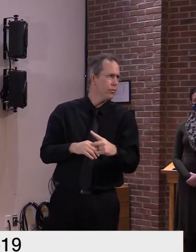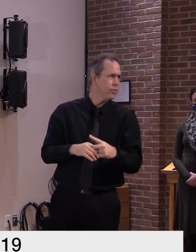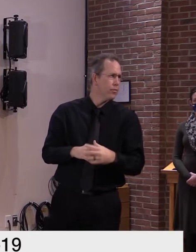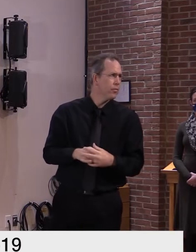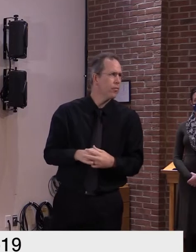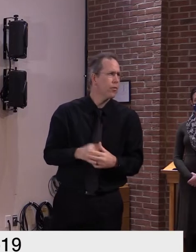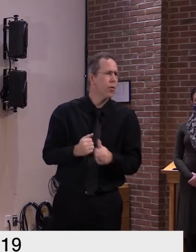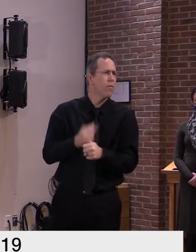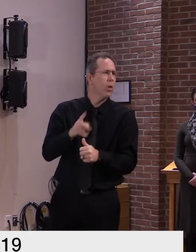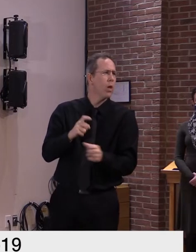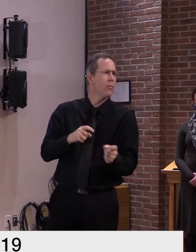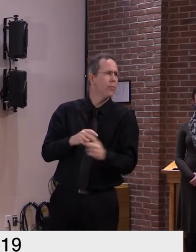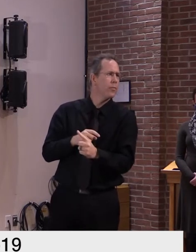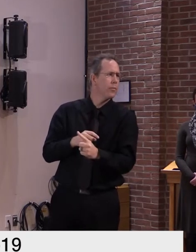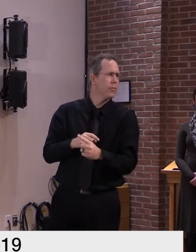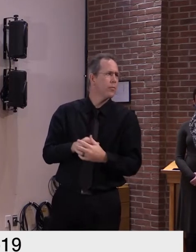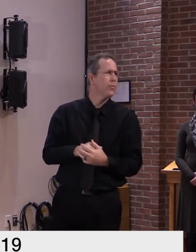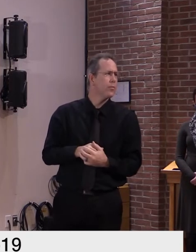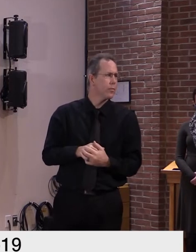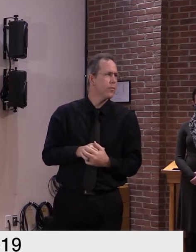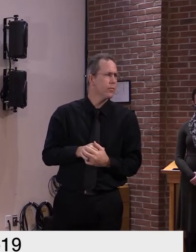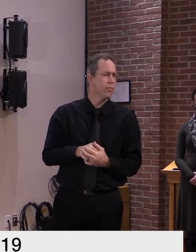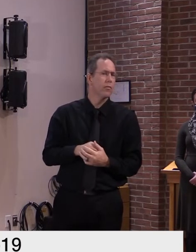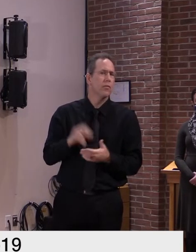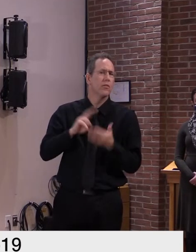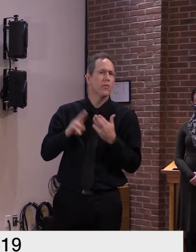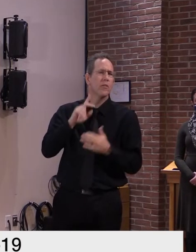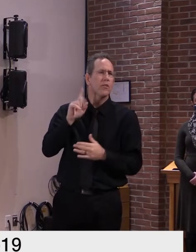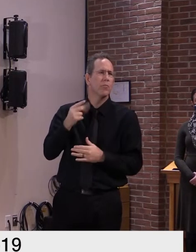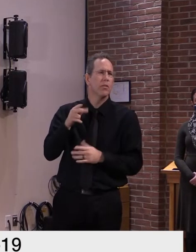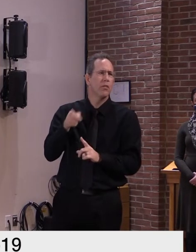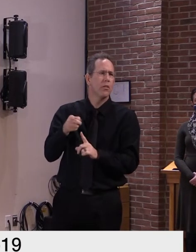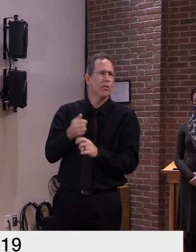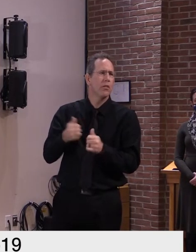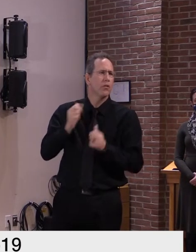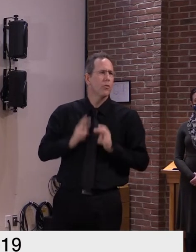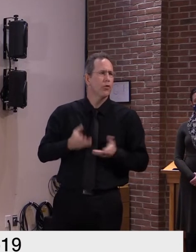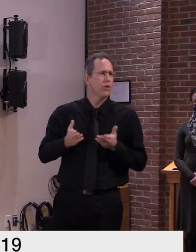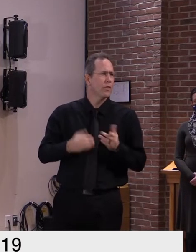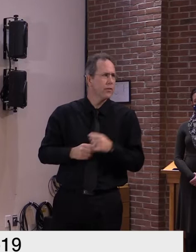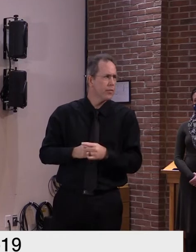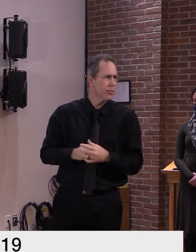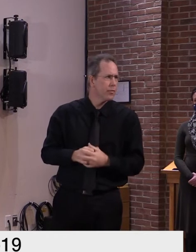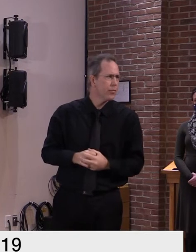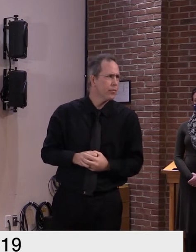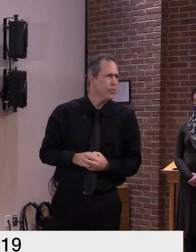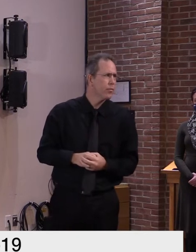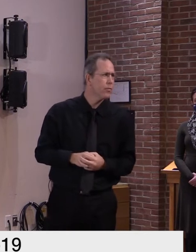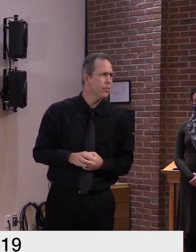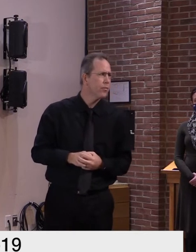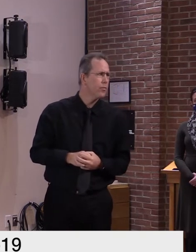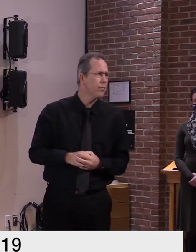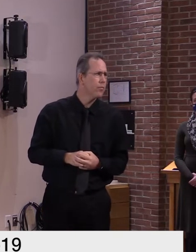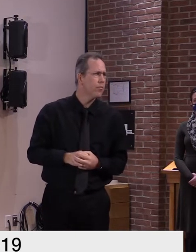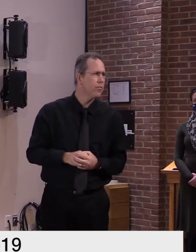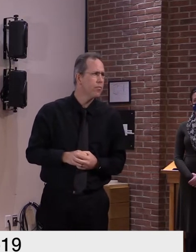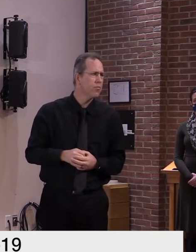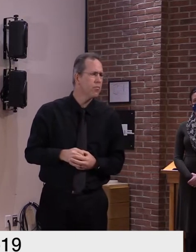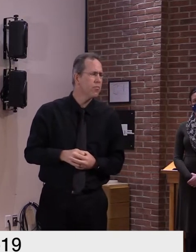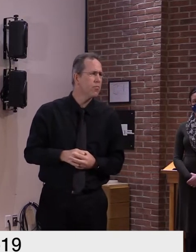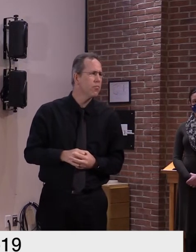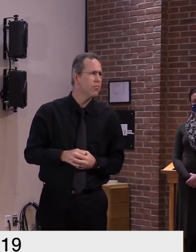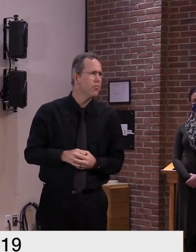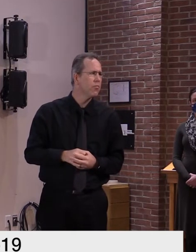as well um these uh tlc um excuse me yeah the tlc